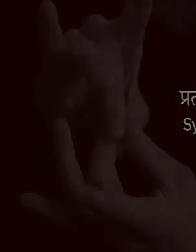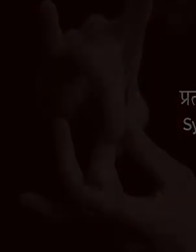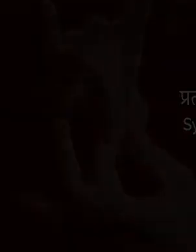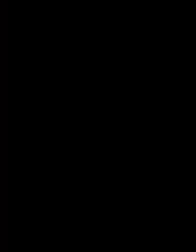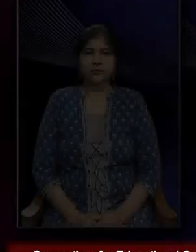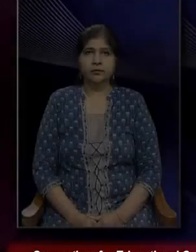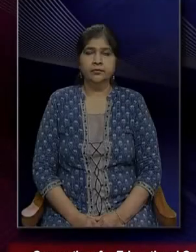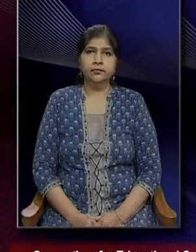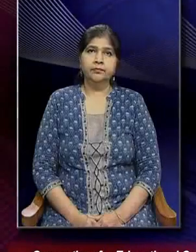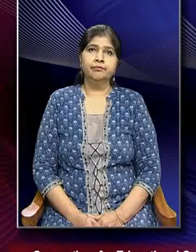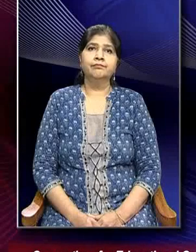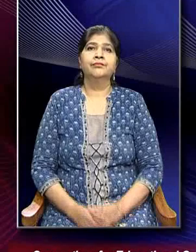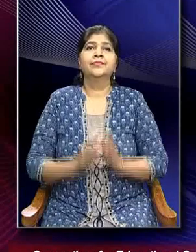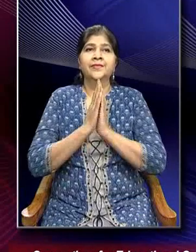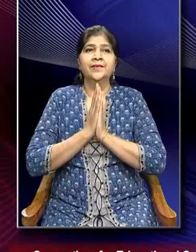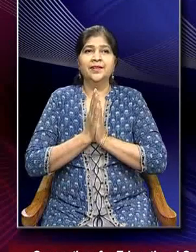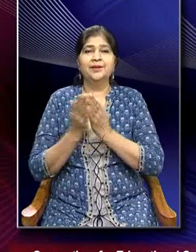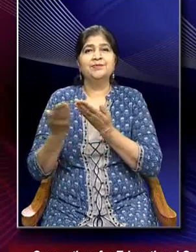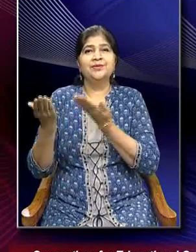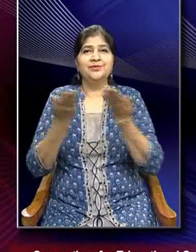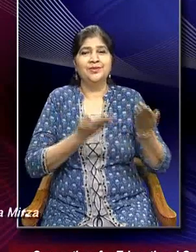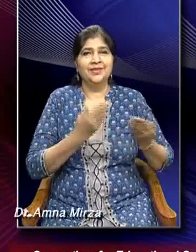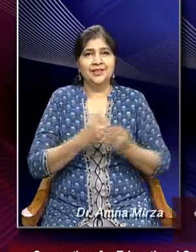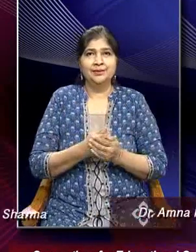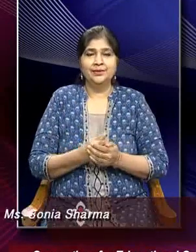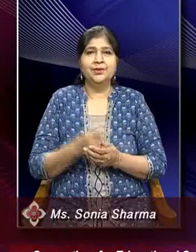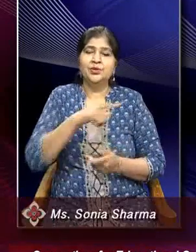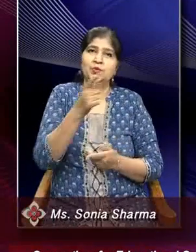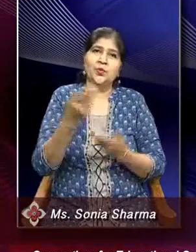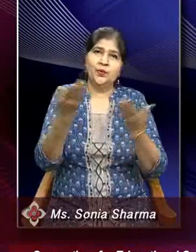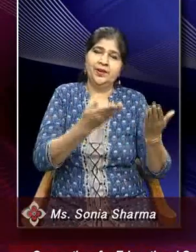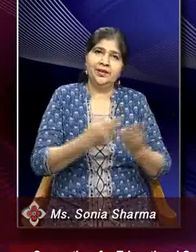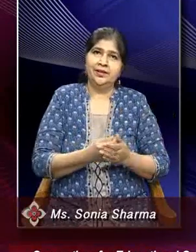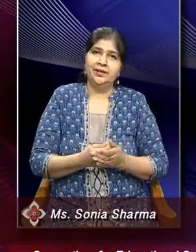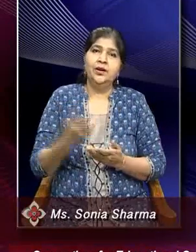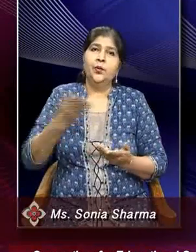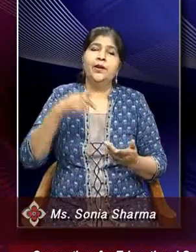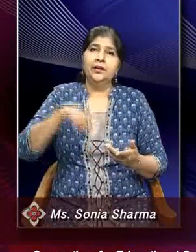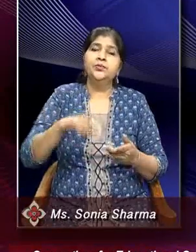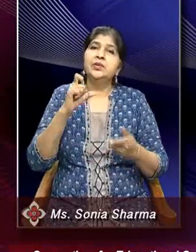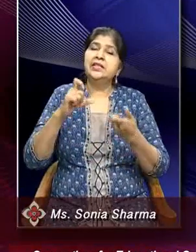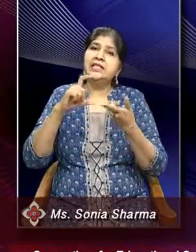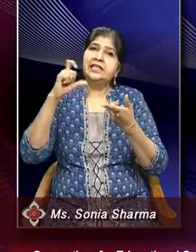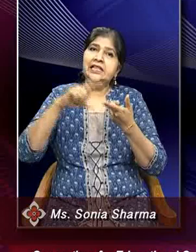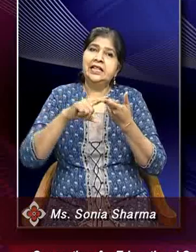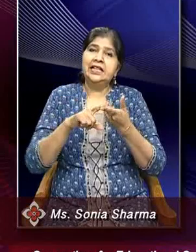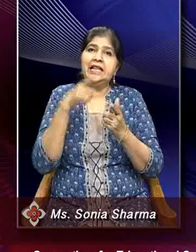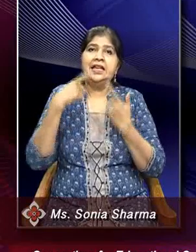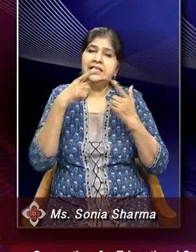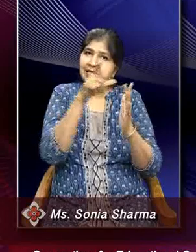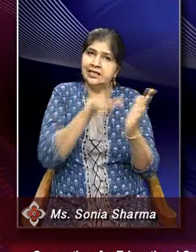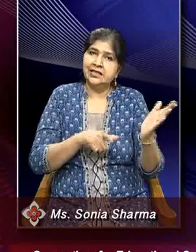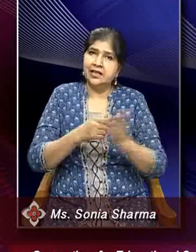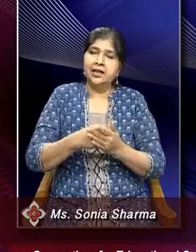Transcribed Greetings to all. Welcome to CEC lecture